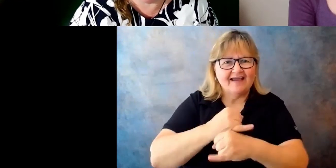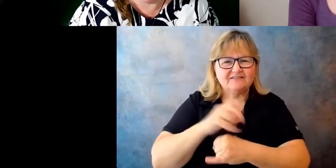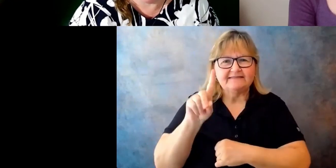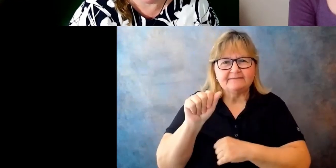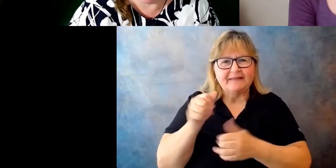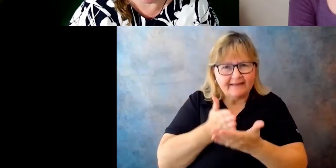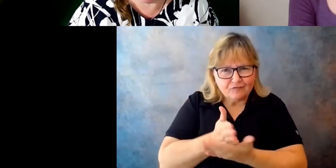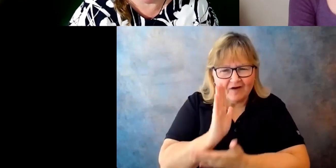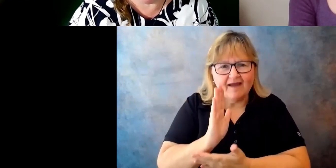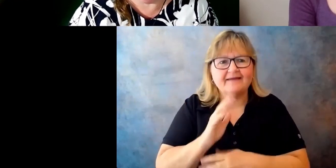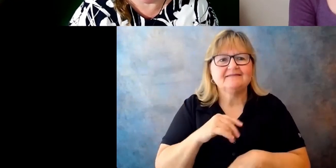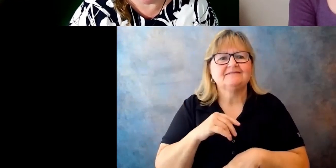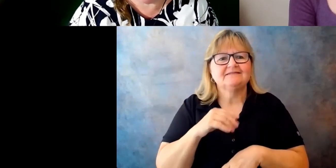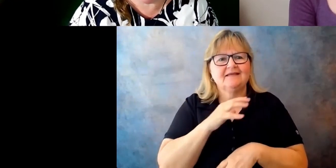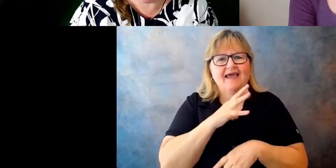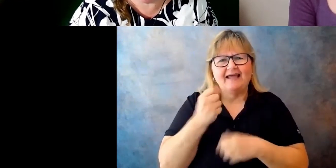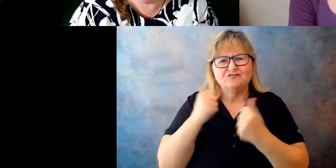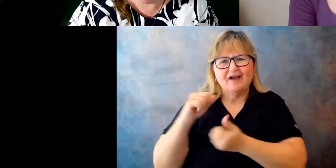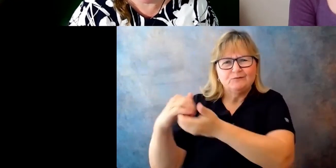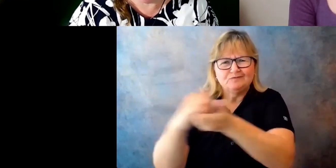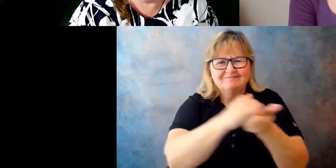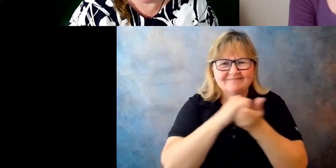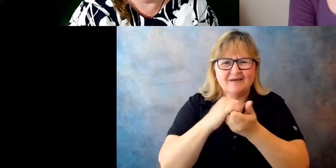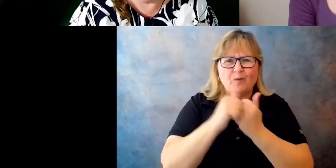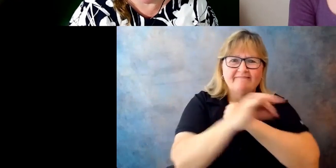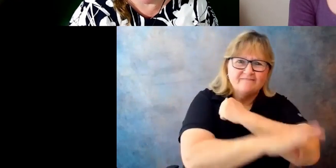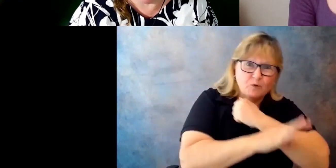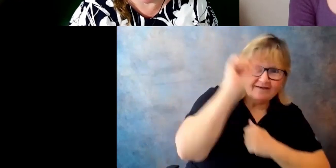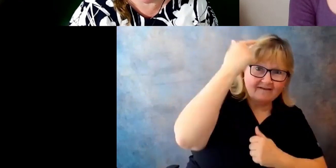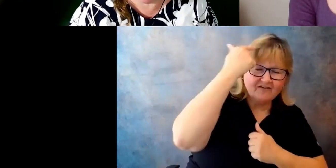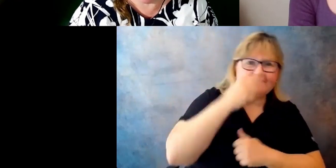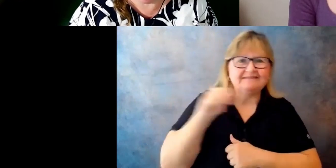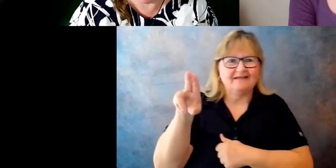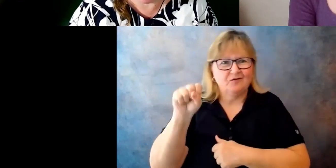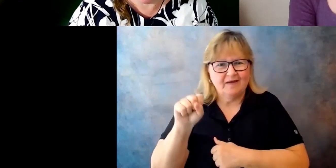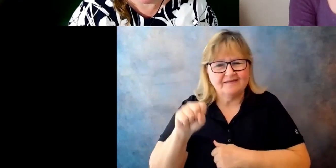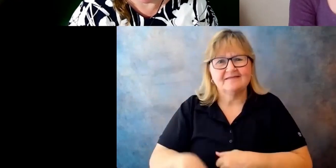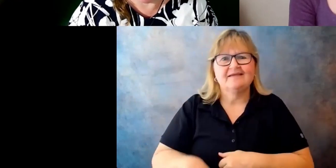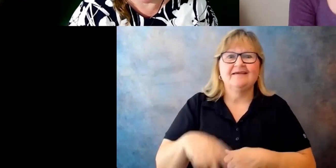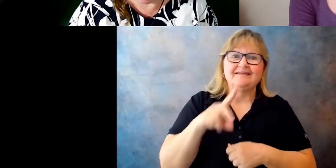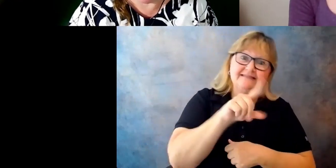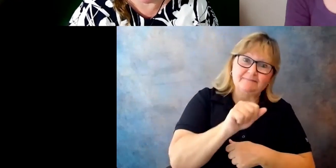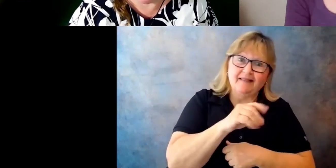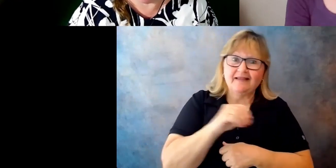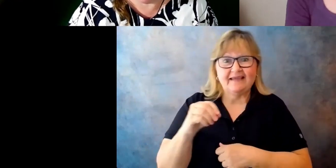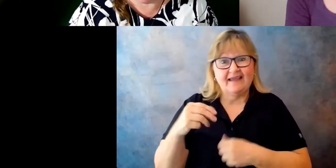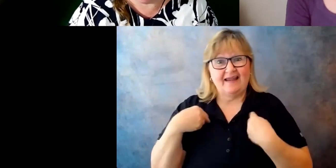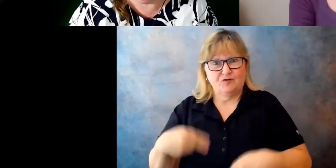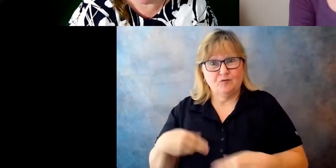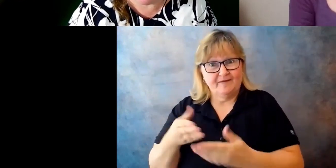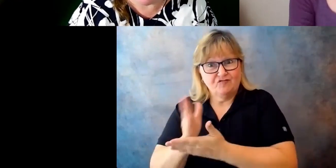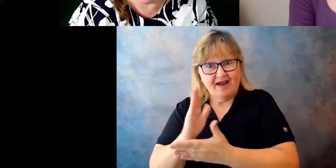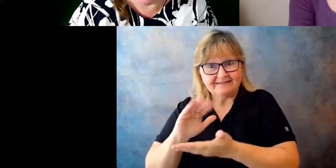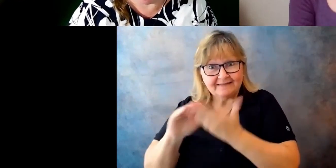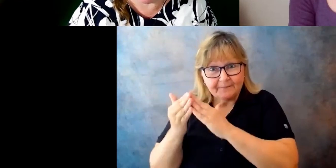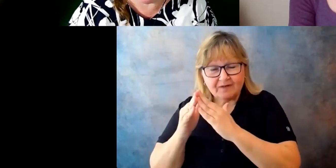among U.S. and foreign governments, disability, and human rights communities, and the private sector through